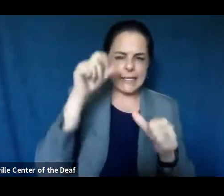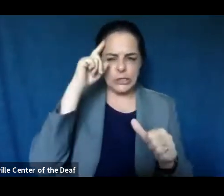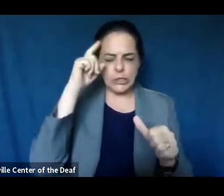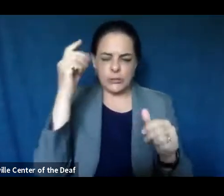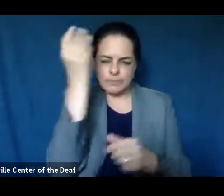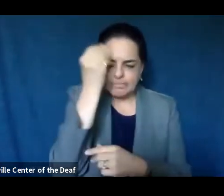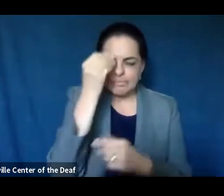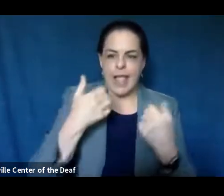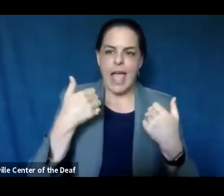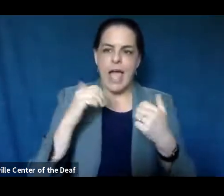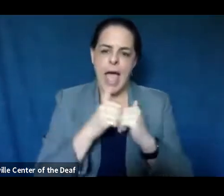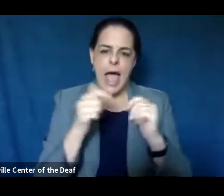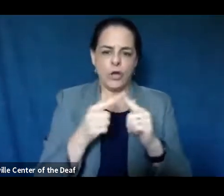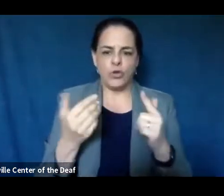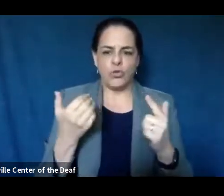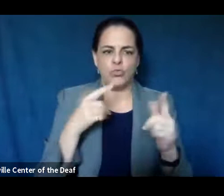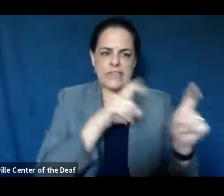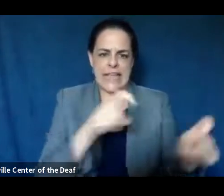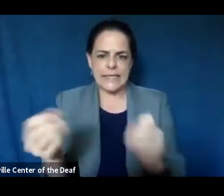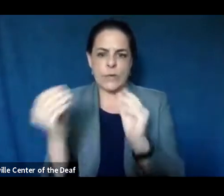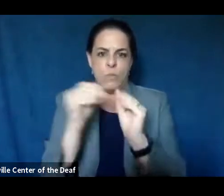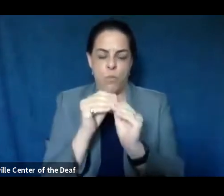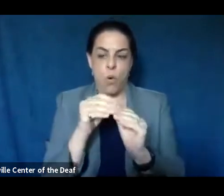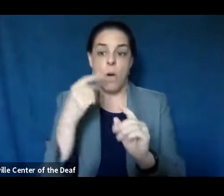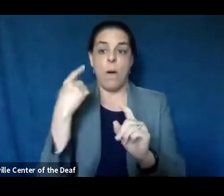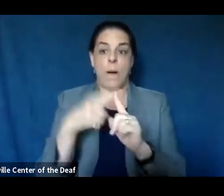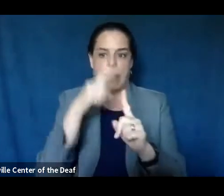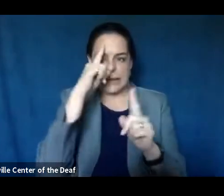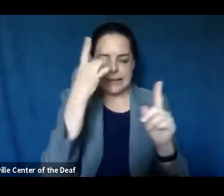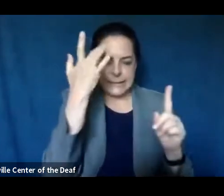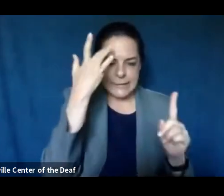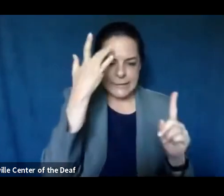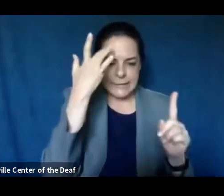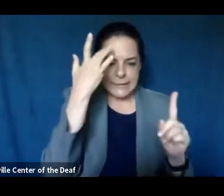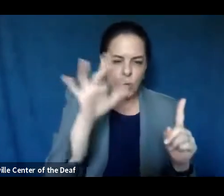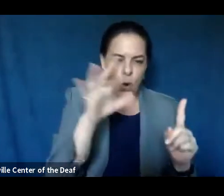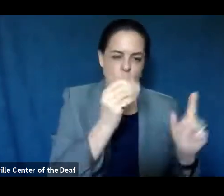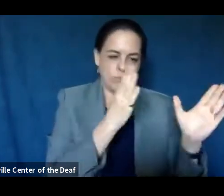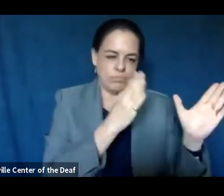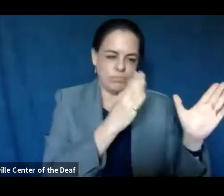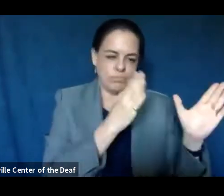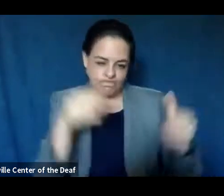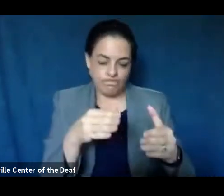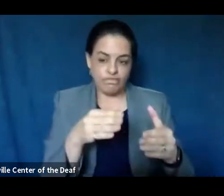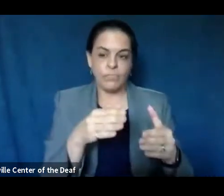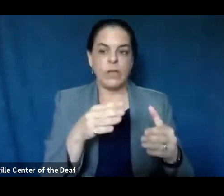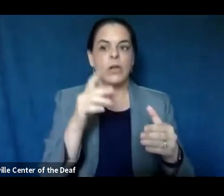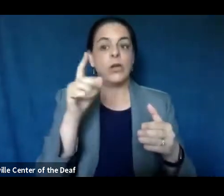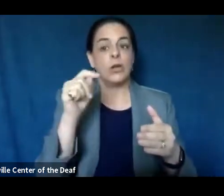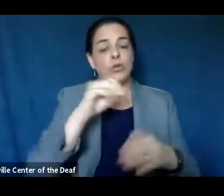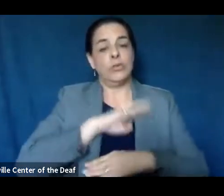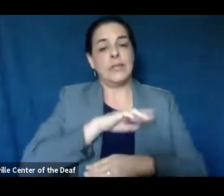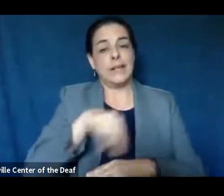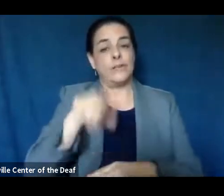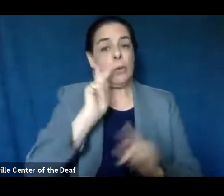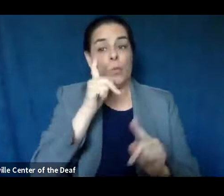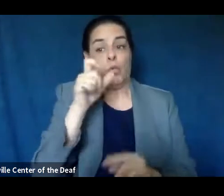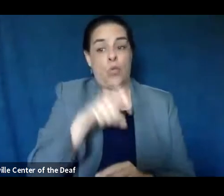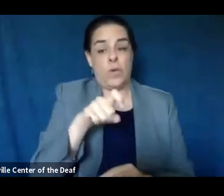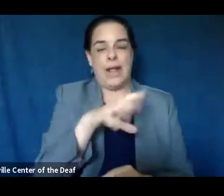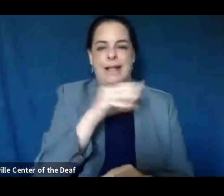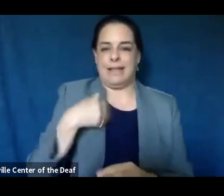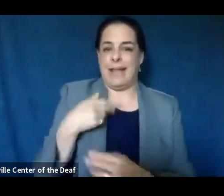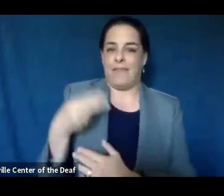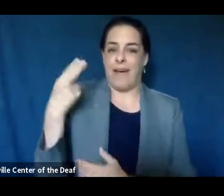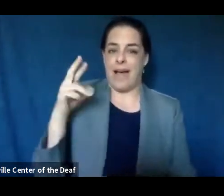targeted in order to reach people in need and in need and in high risk of complications. Additionally, testing is